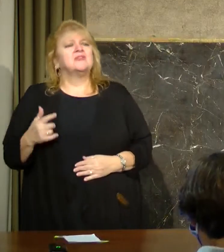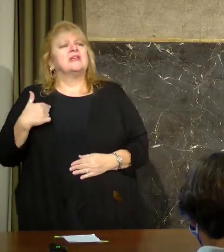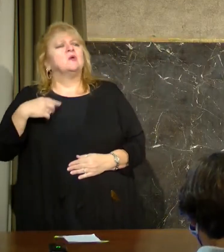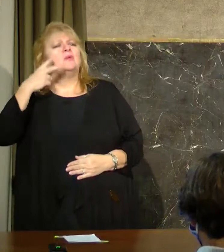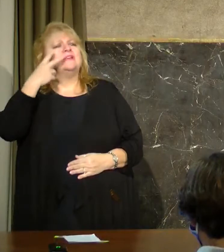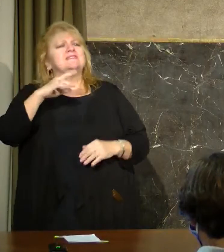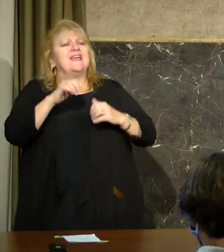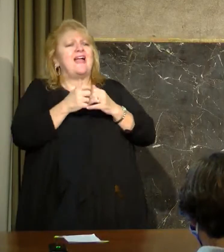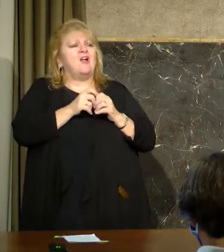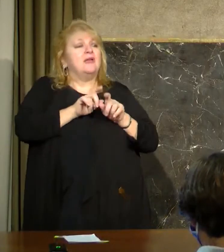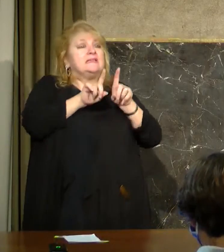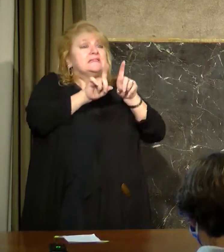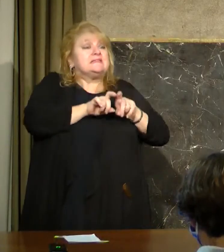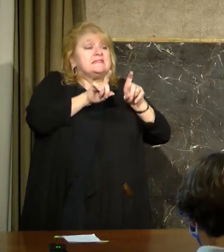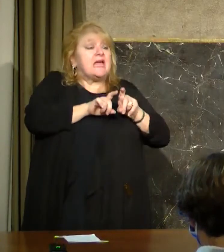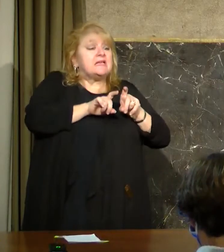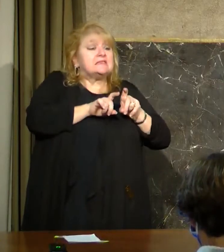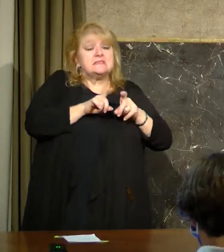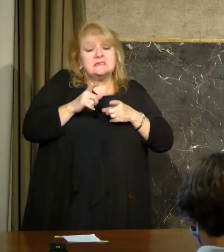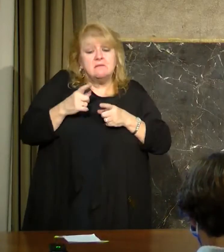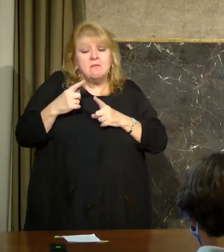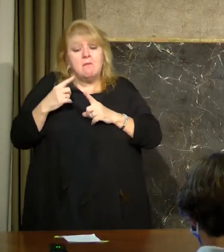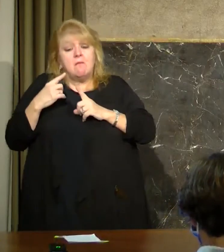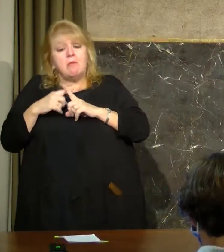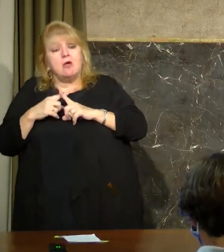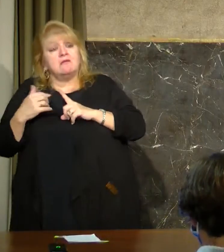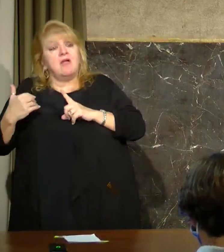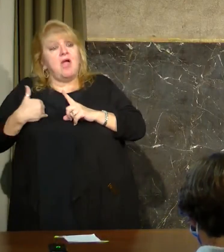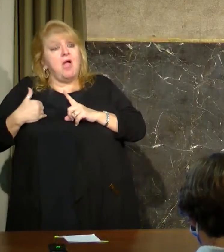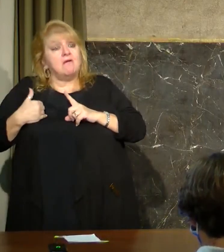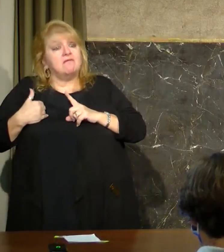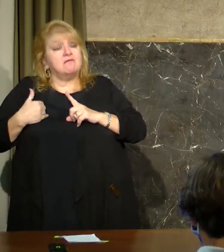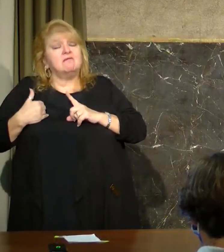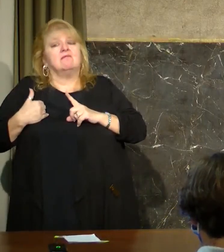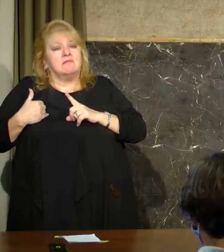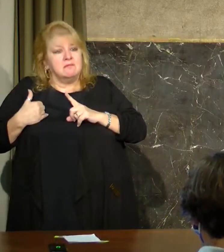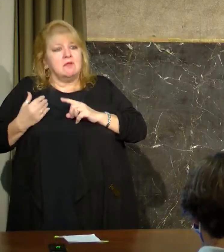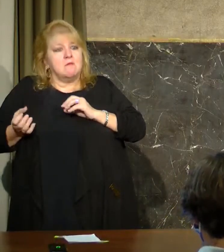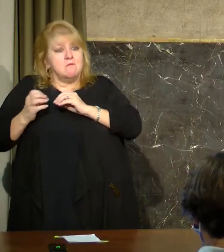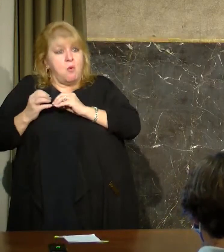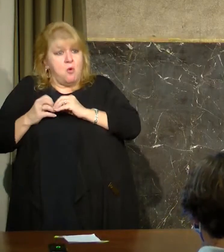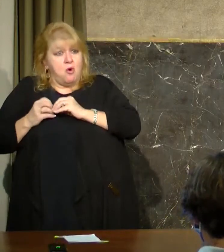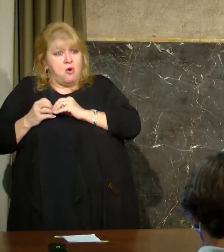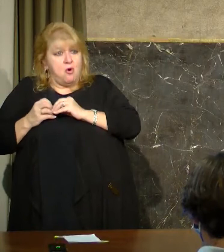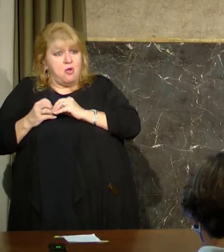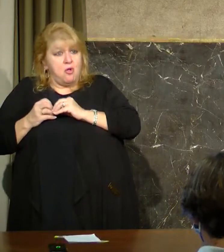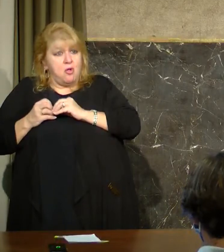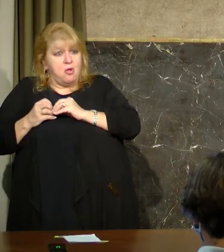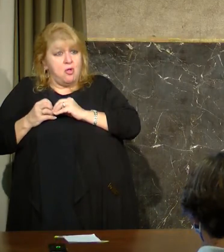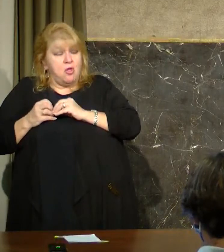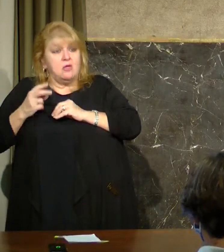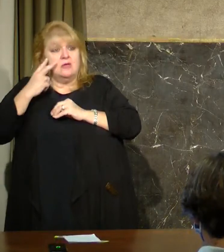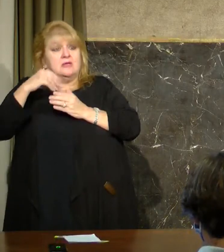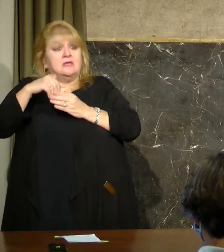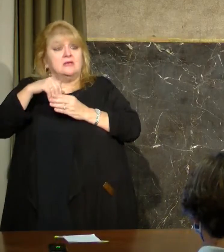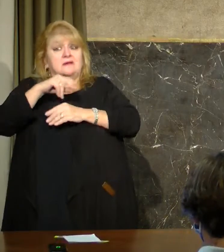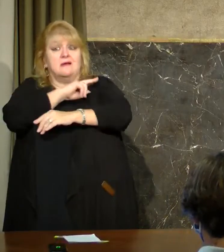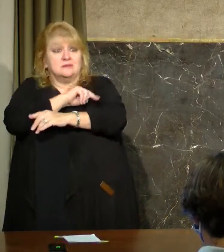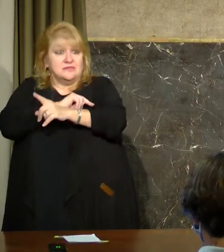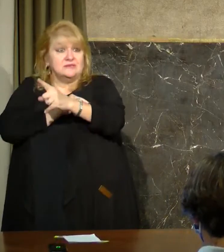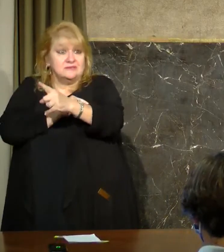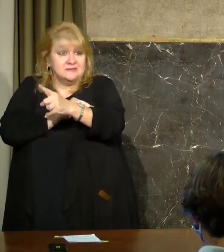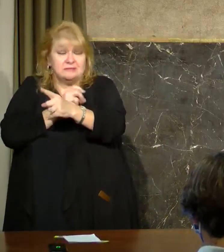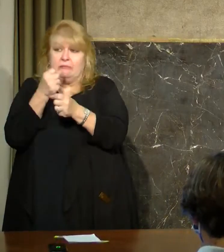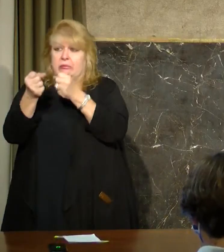see it in our hospital censuses, as the governor said. And, unfortunately, we see it in fatalities.